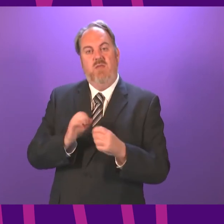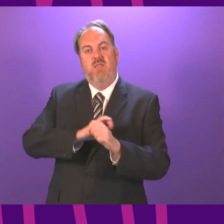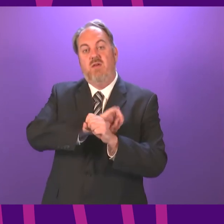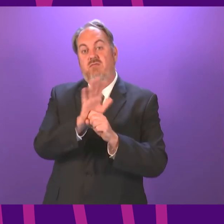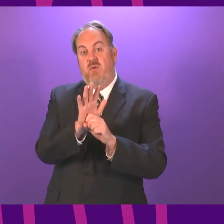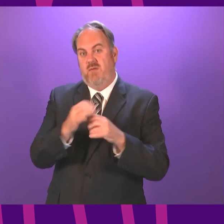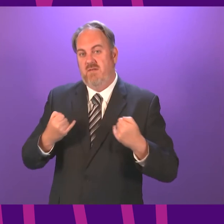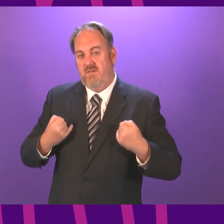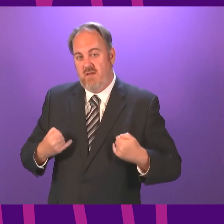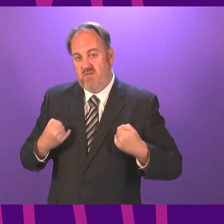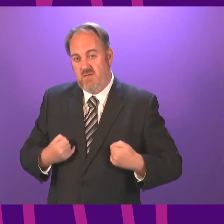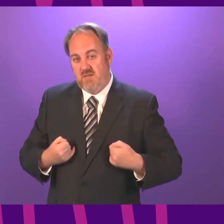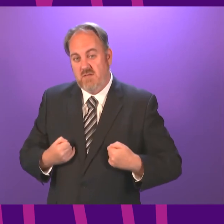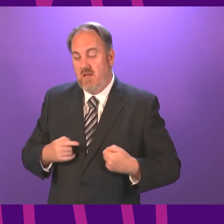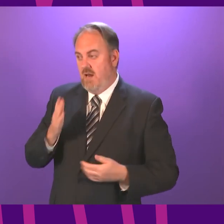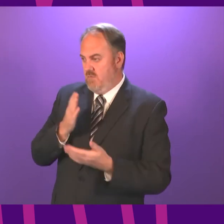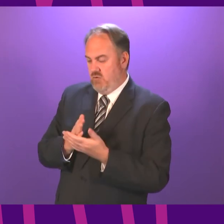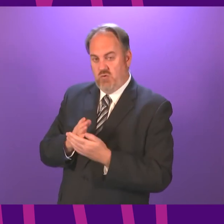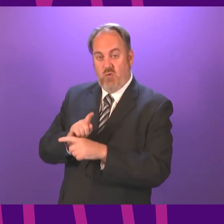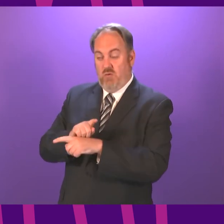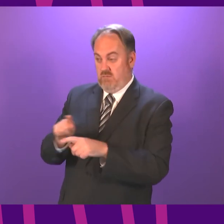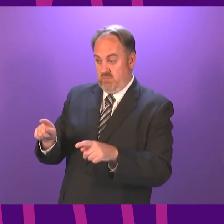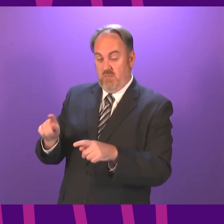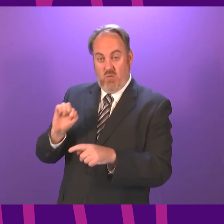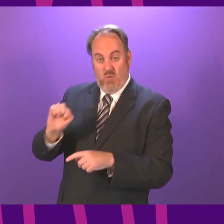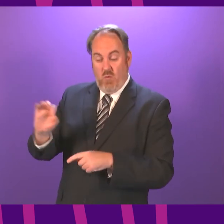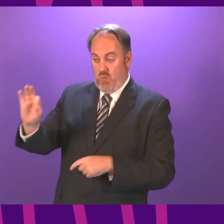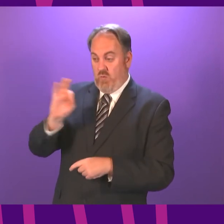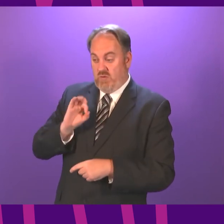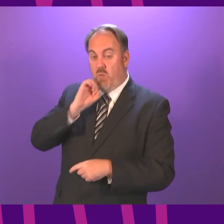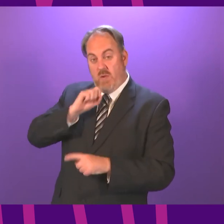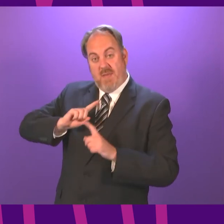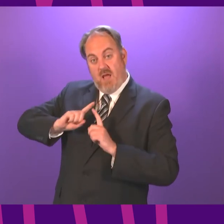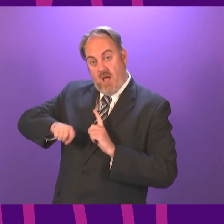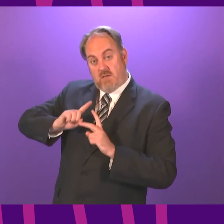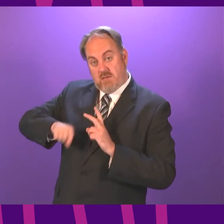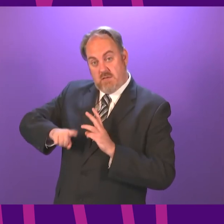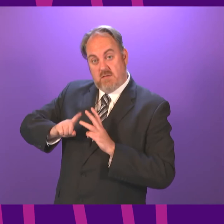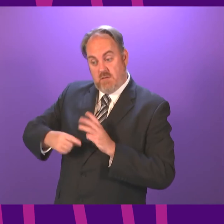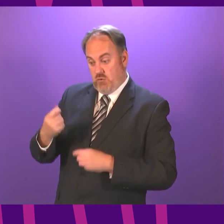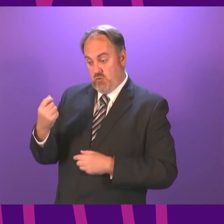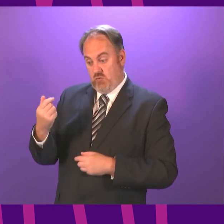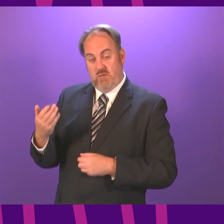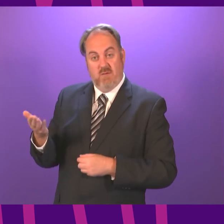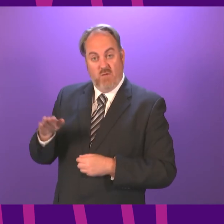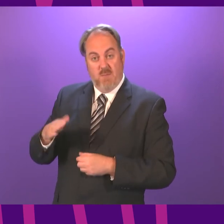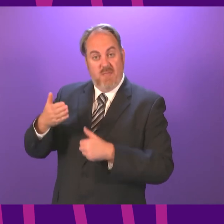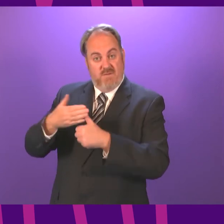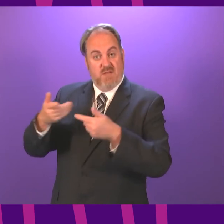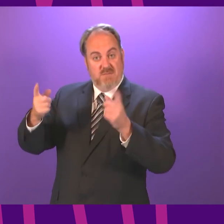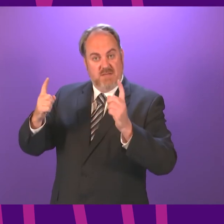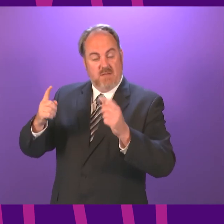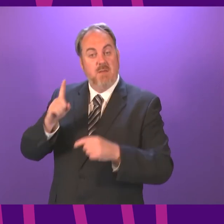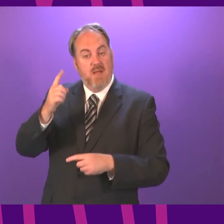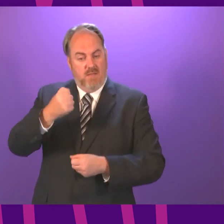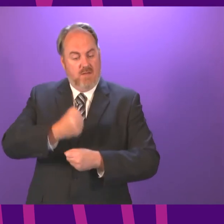issues that Jackie Bailey raises will be addressed in the statement the First Minister will make so I won't pre-empt that but I would say that the